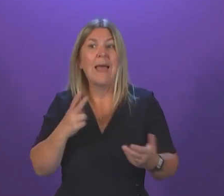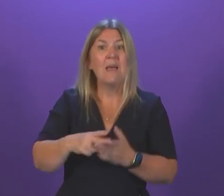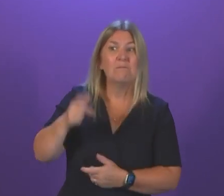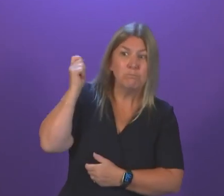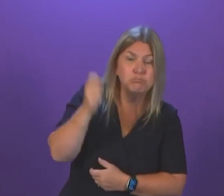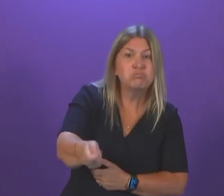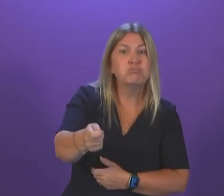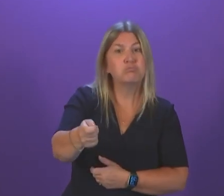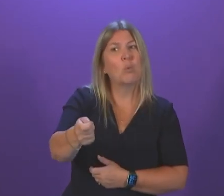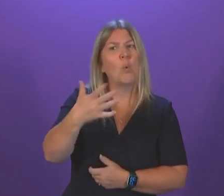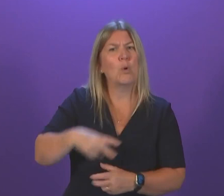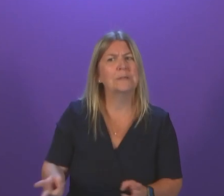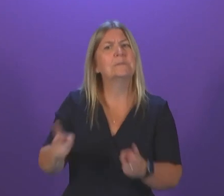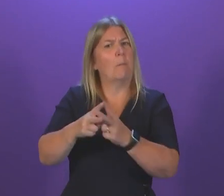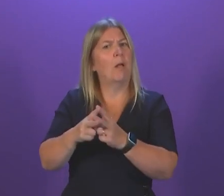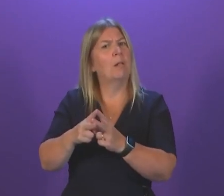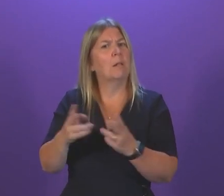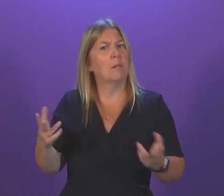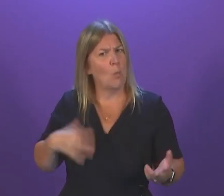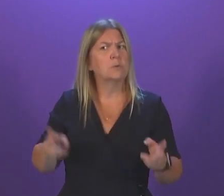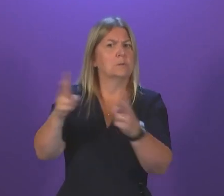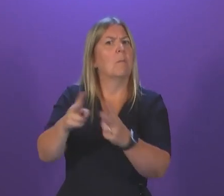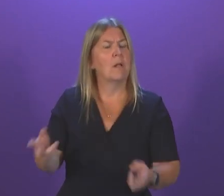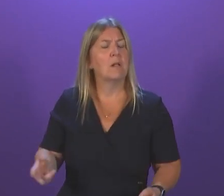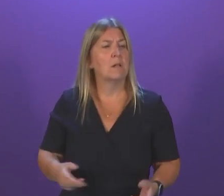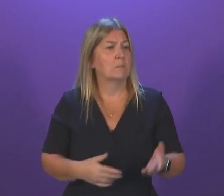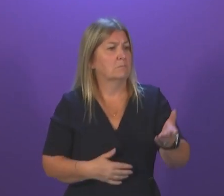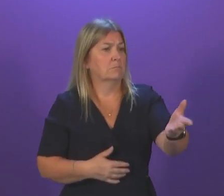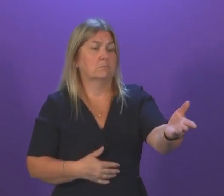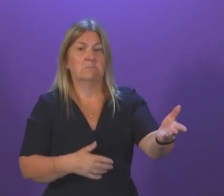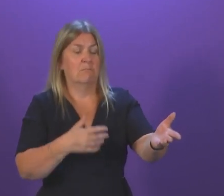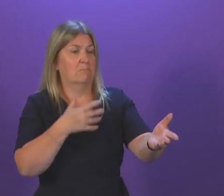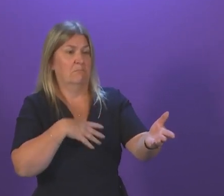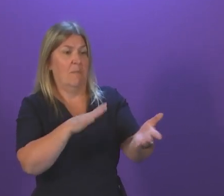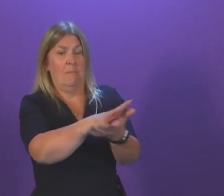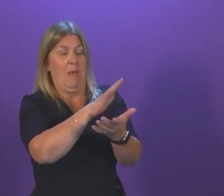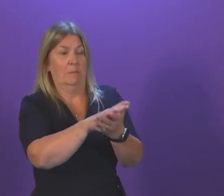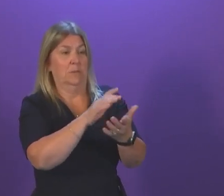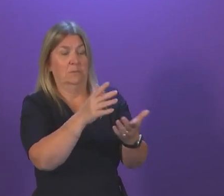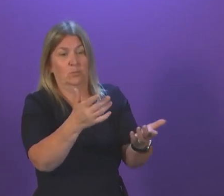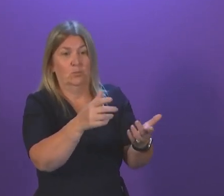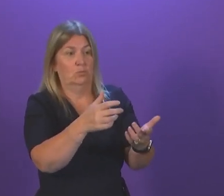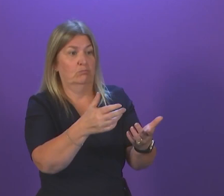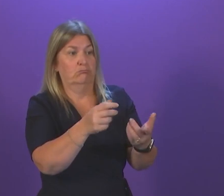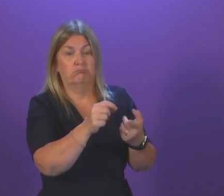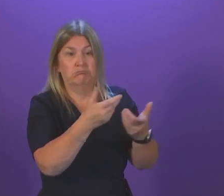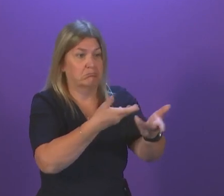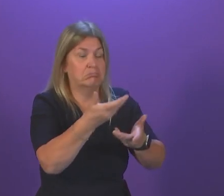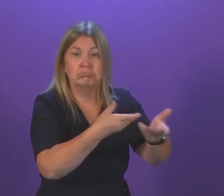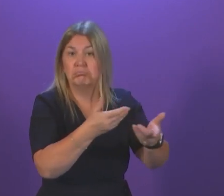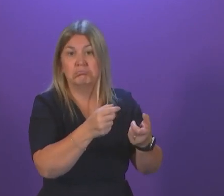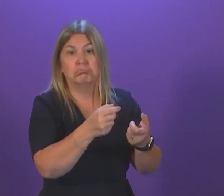I'm very happy to consider any sensible proposal. Of course, sentencing is a matter for courts and for